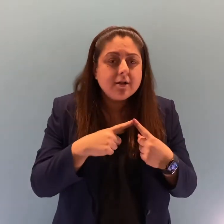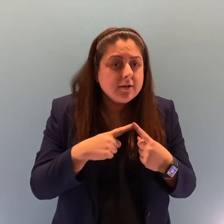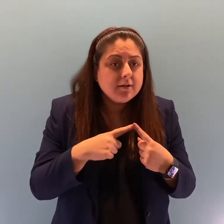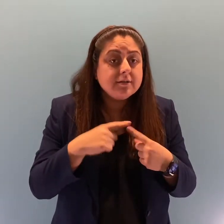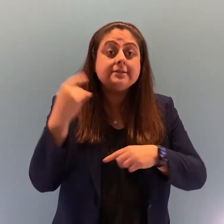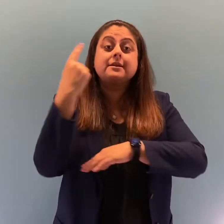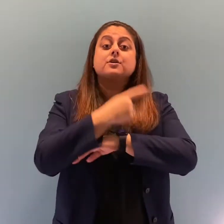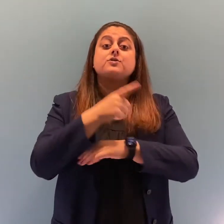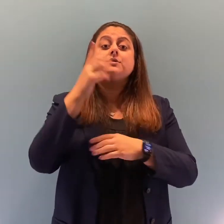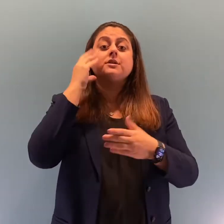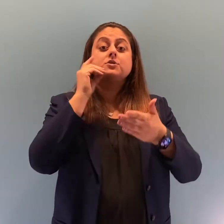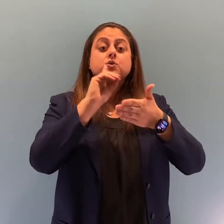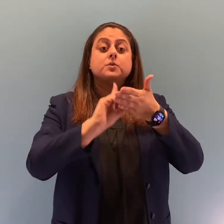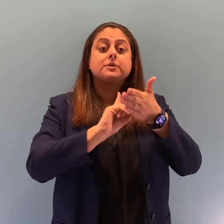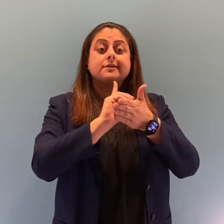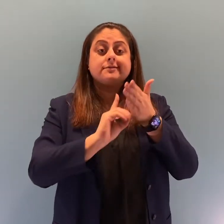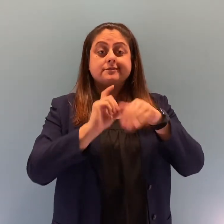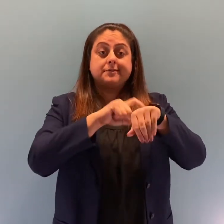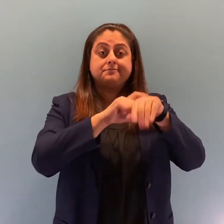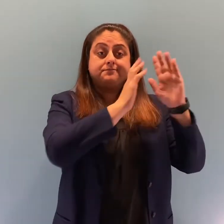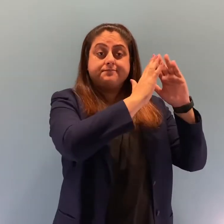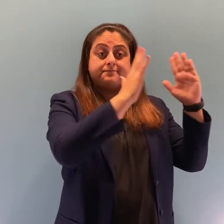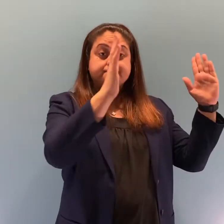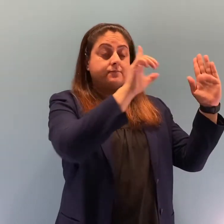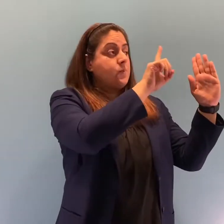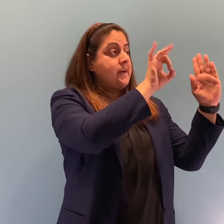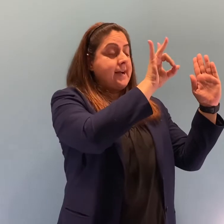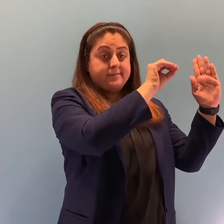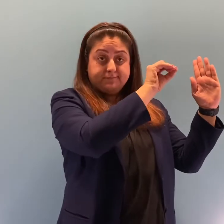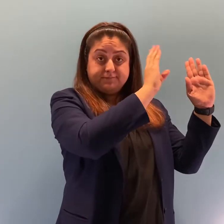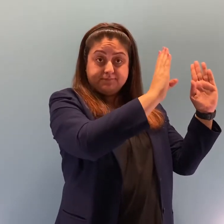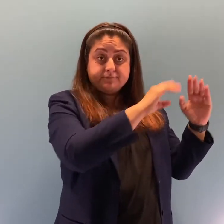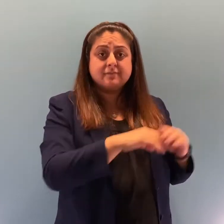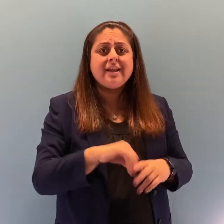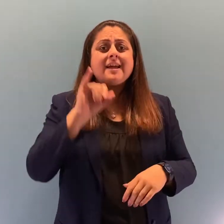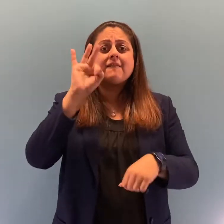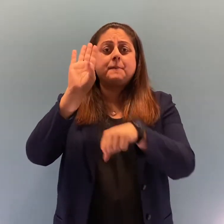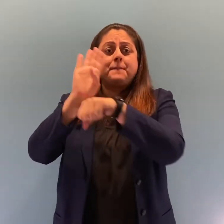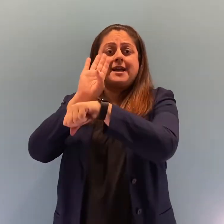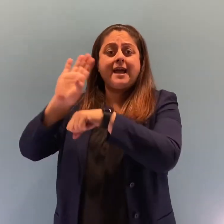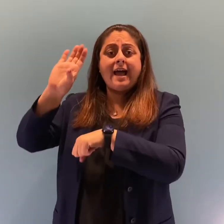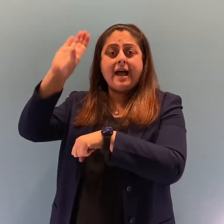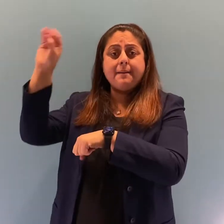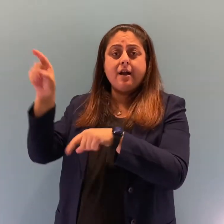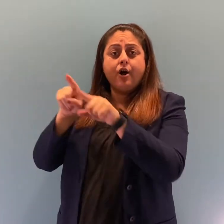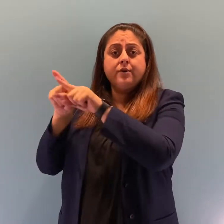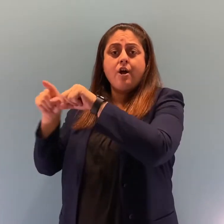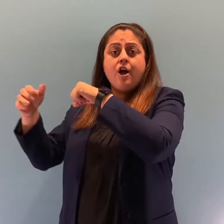or within 300 days if the employer is also covered by a state or local employment discrimination